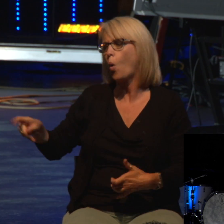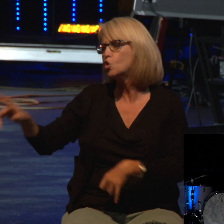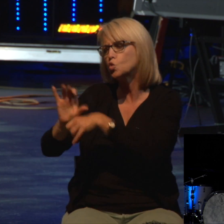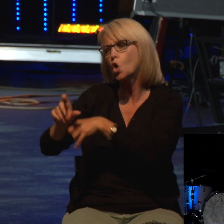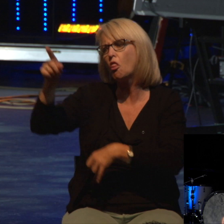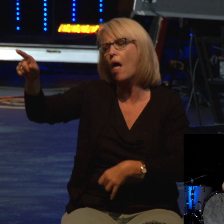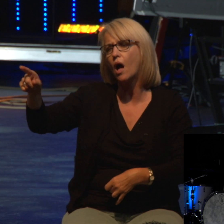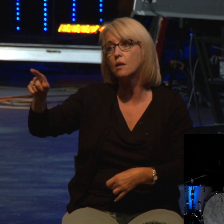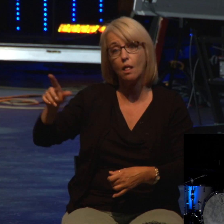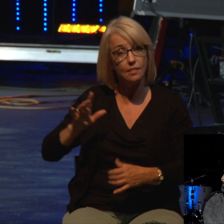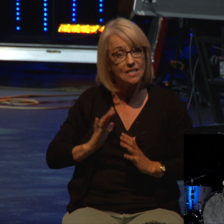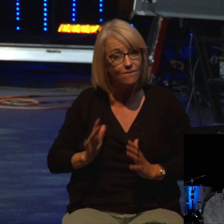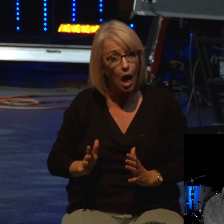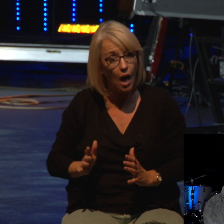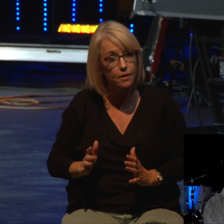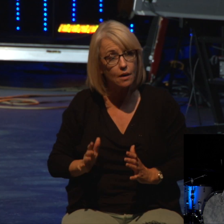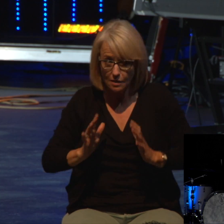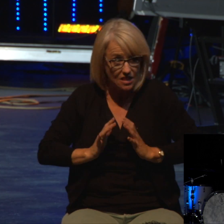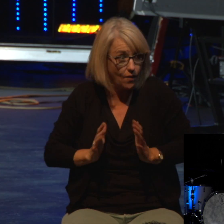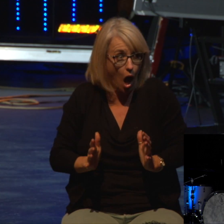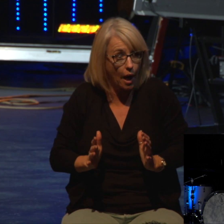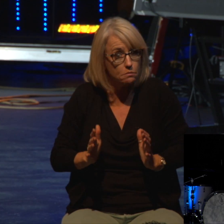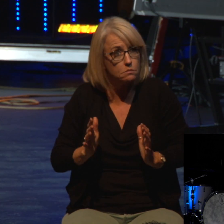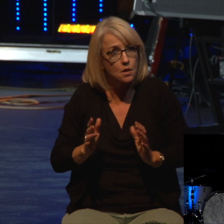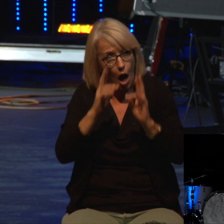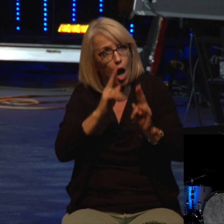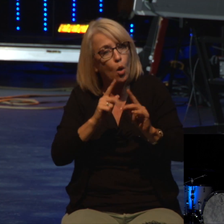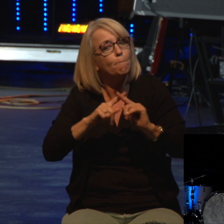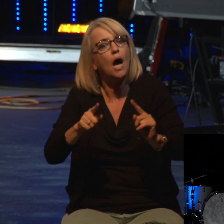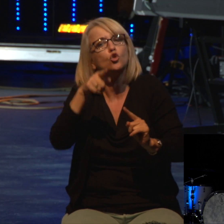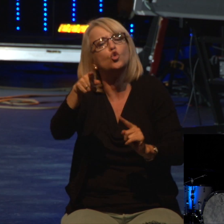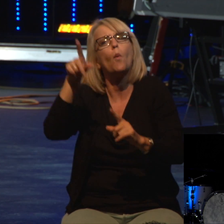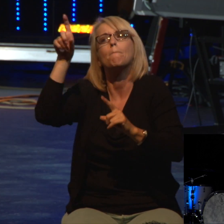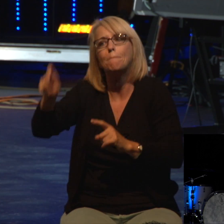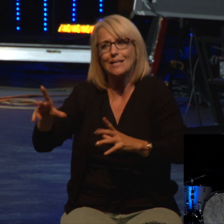alright but don't you let anything keep you from accepting Jesus Christ as your Savior.